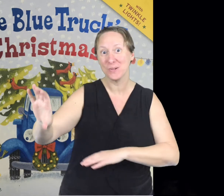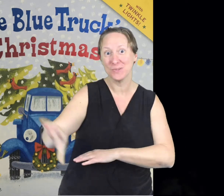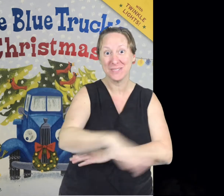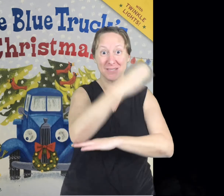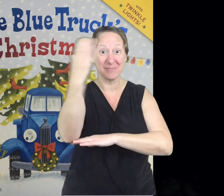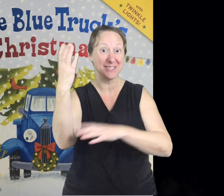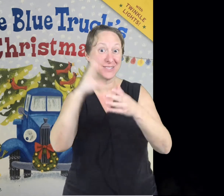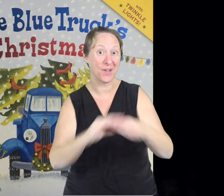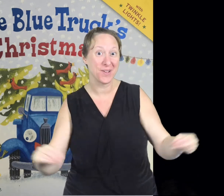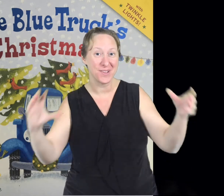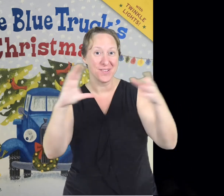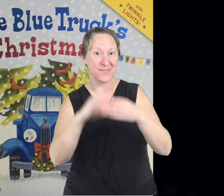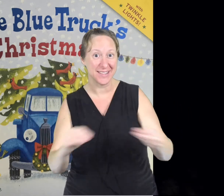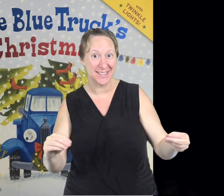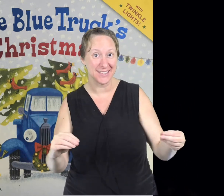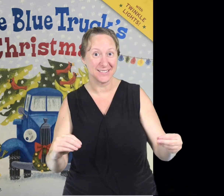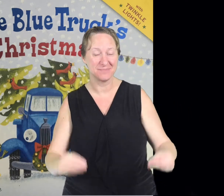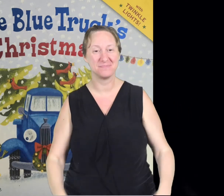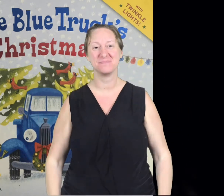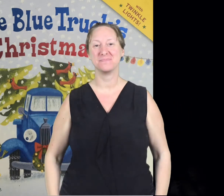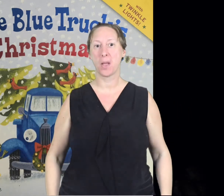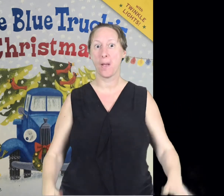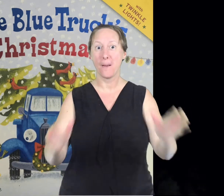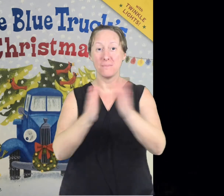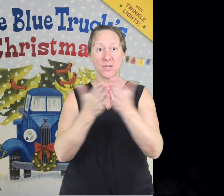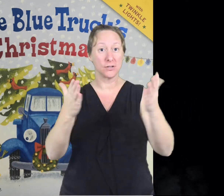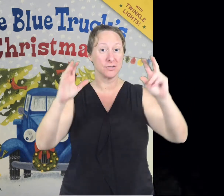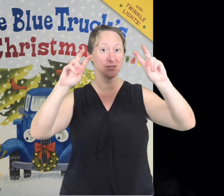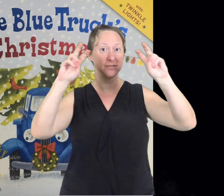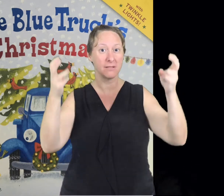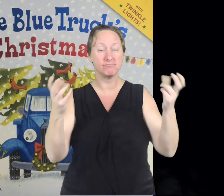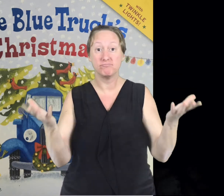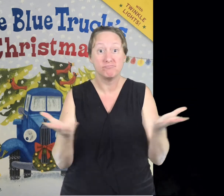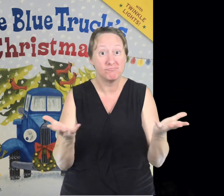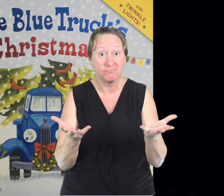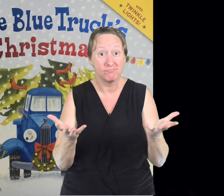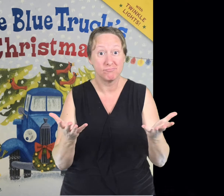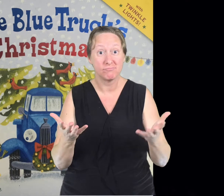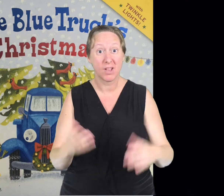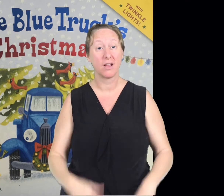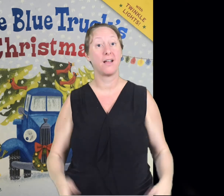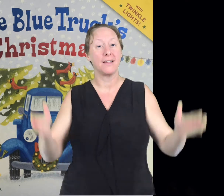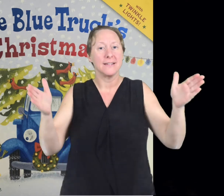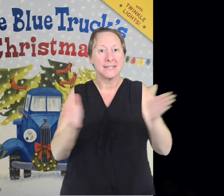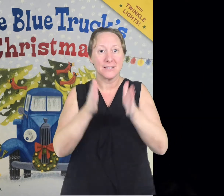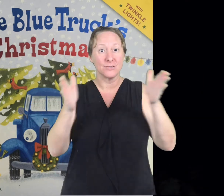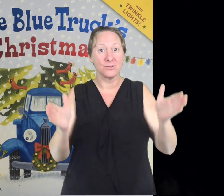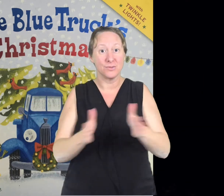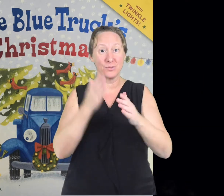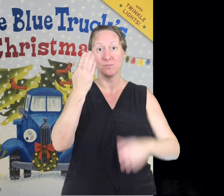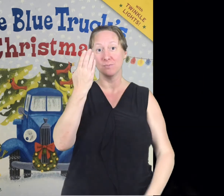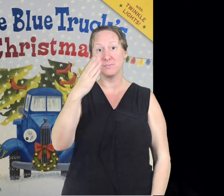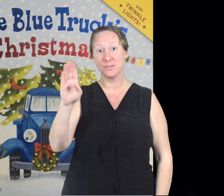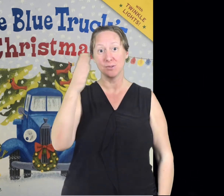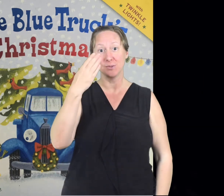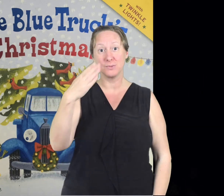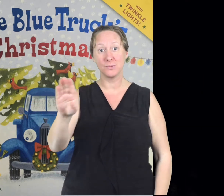you ready for this Christmas story the title of the book is Little Blue Truck's